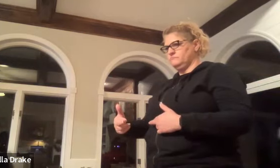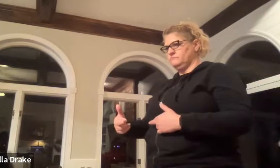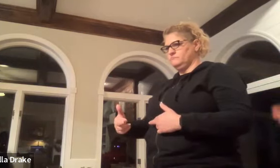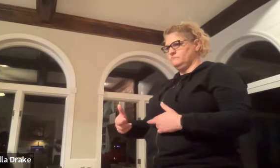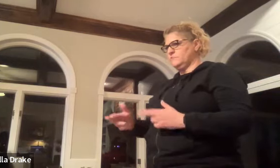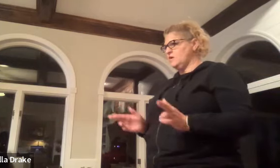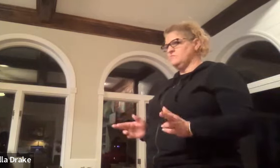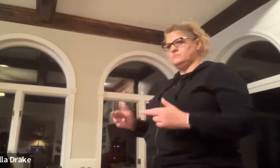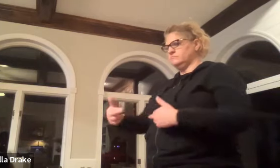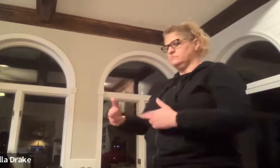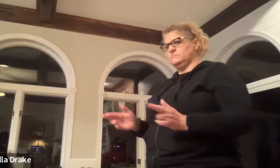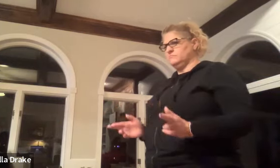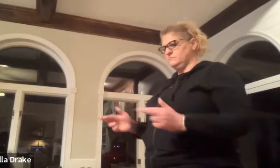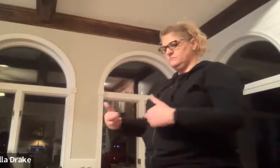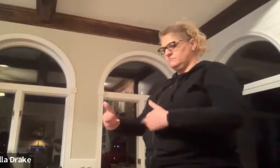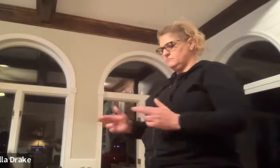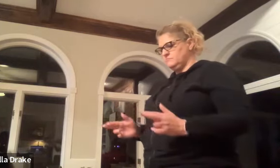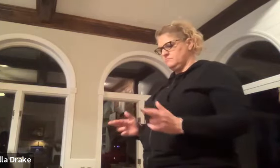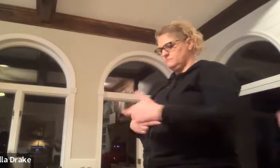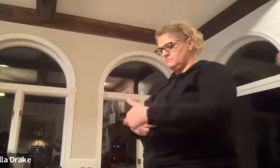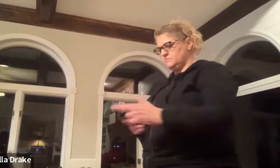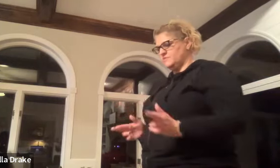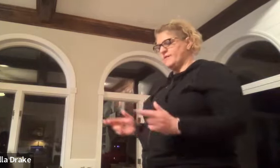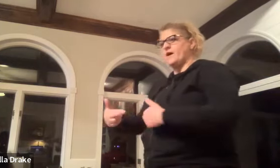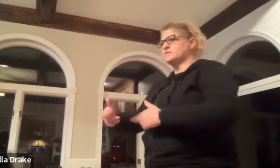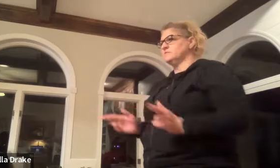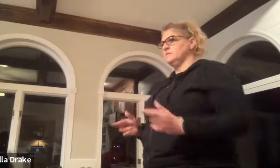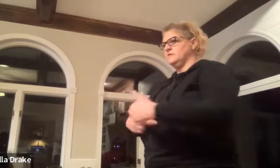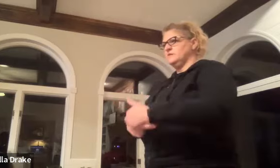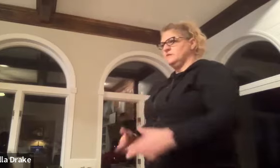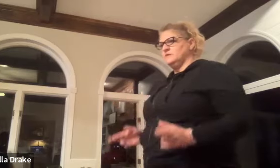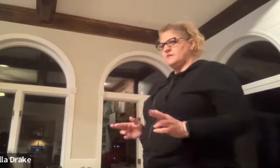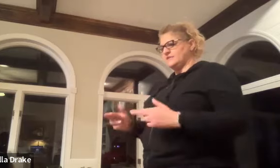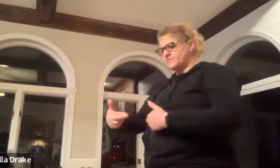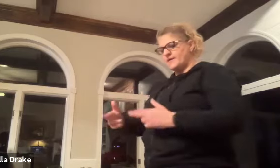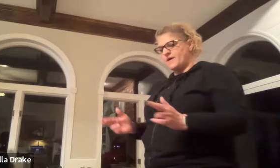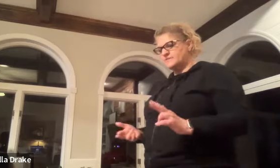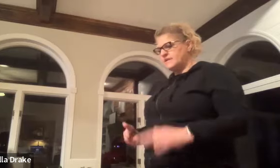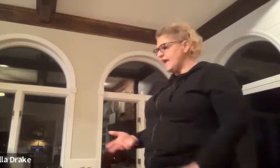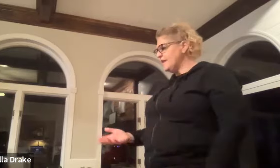questions I didn't say no let's make a box just make a box same page there yeah just make a box and